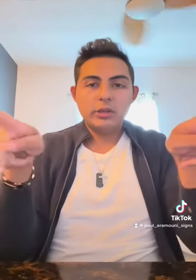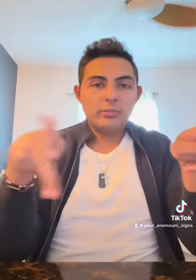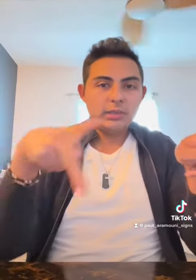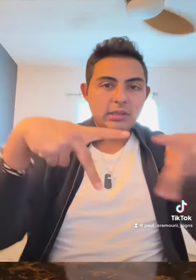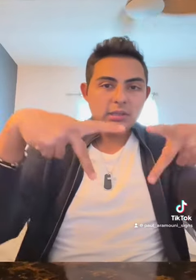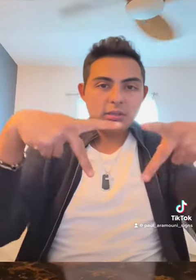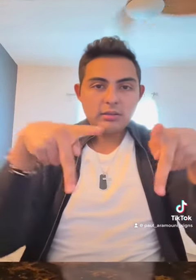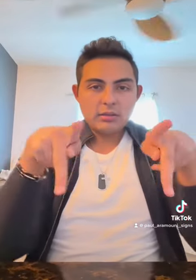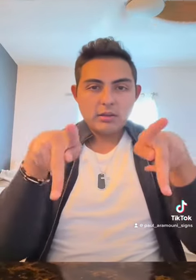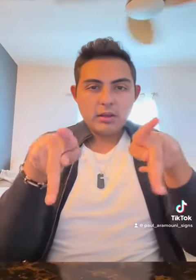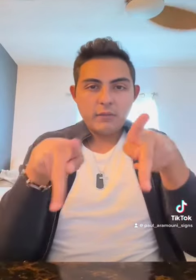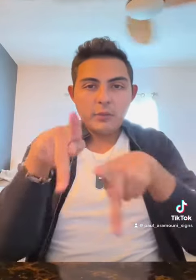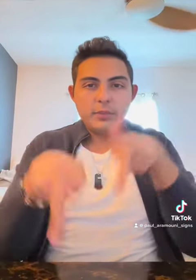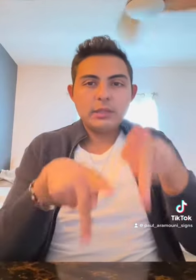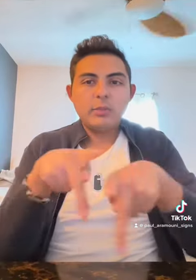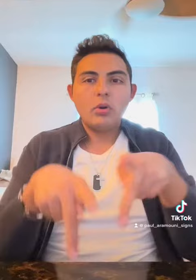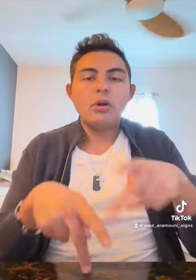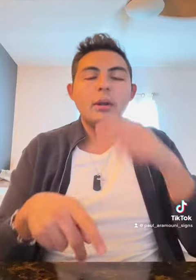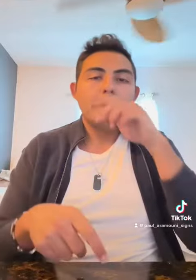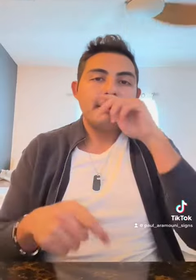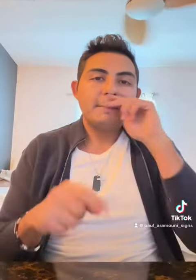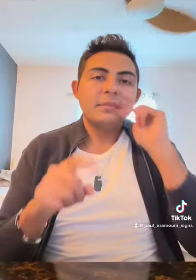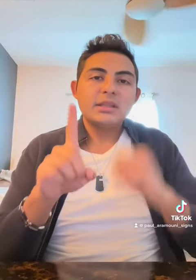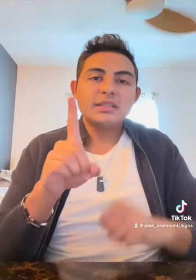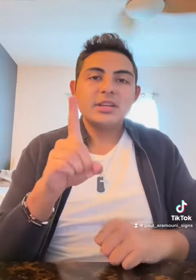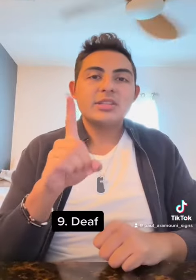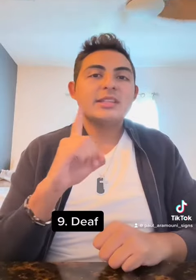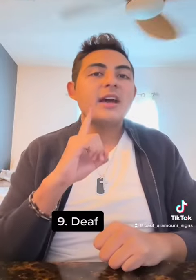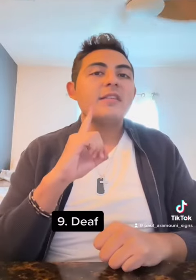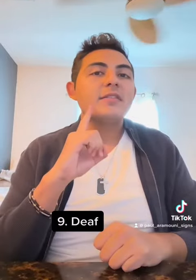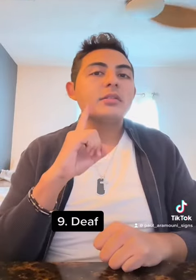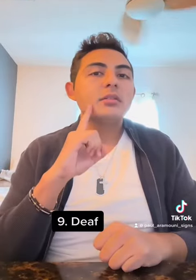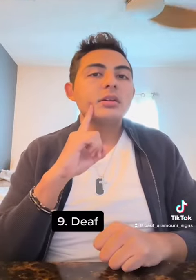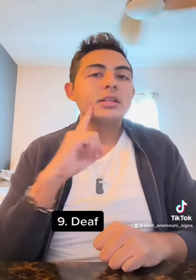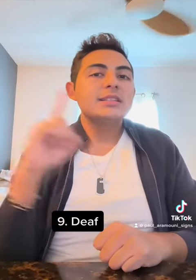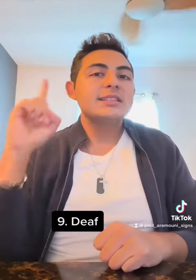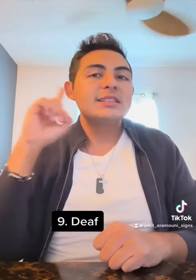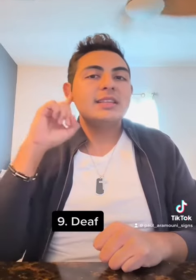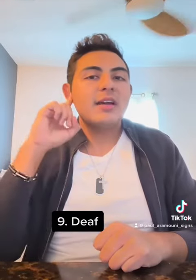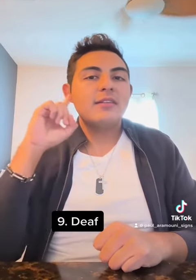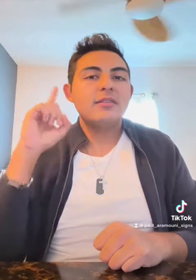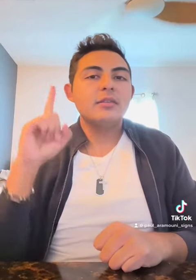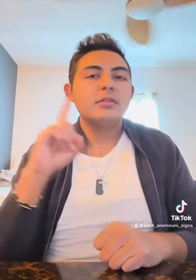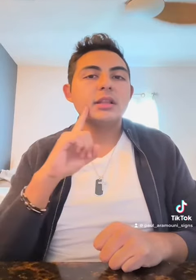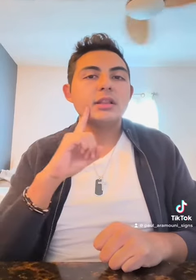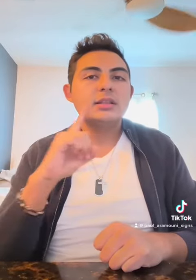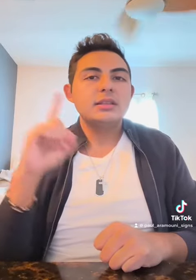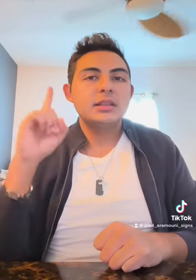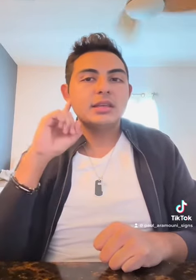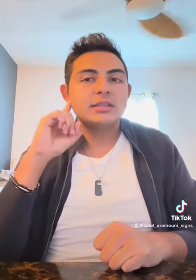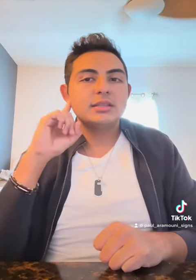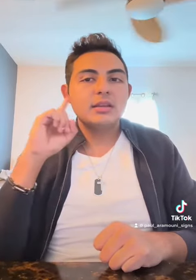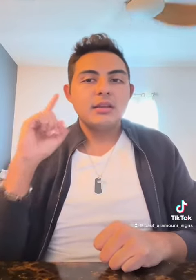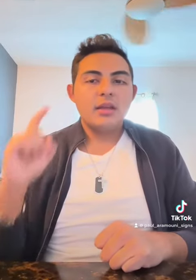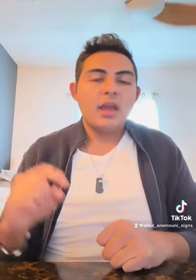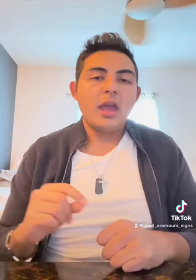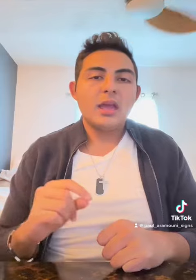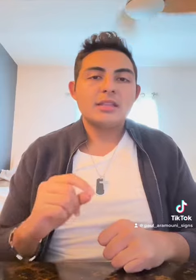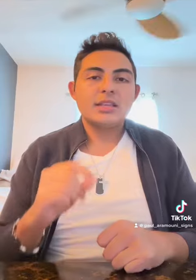p for people this is to say deaf deaf like this and this is to